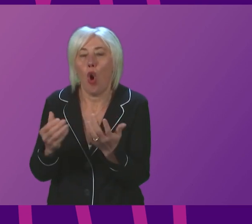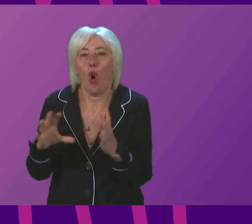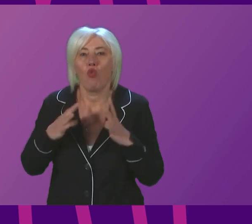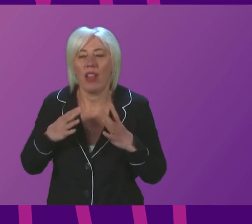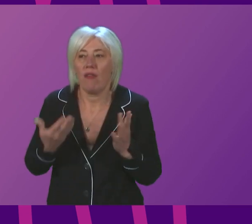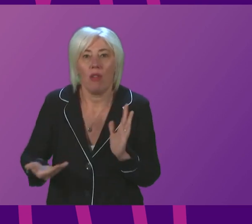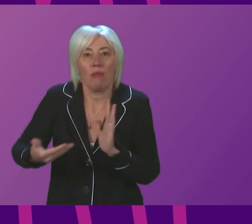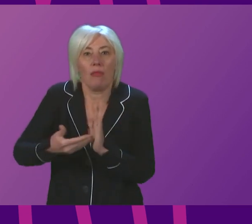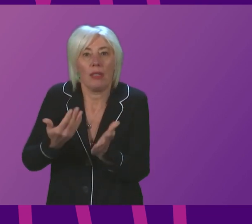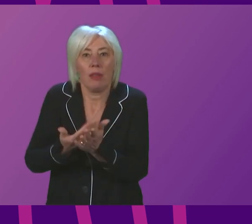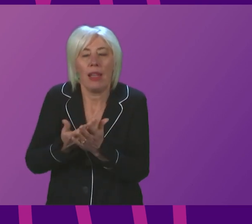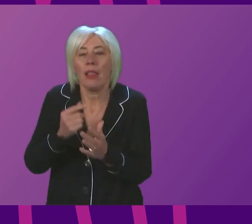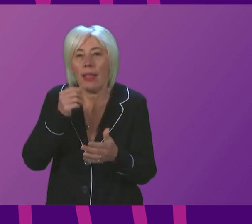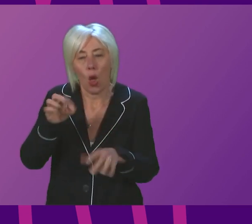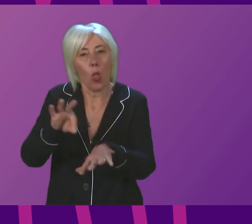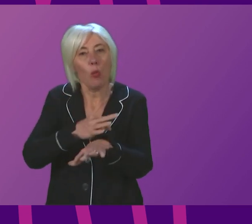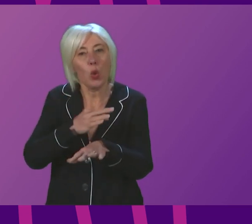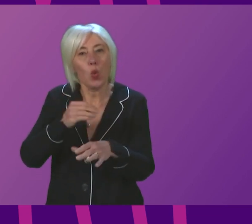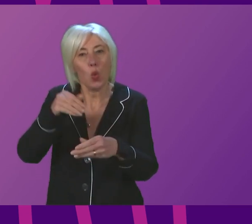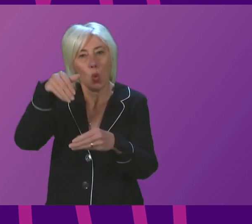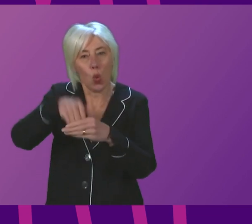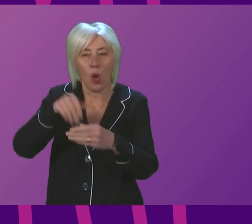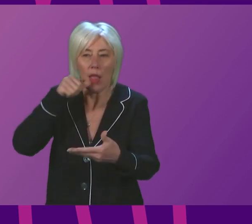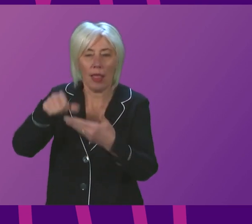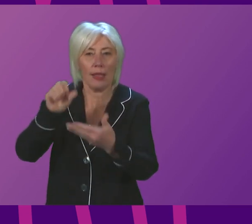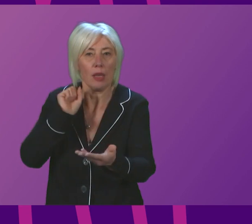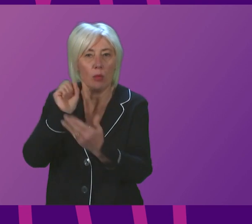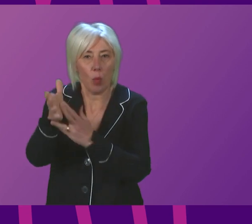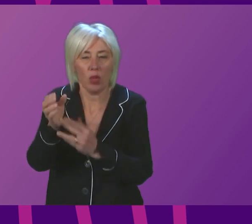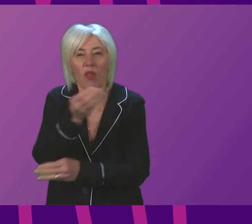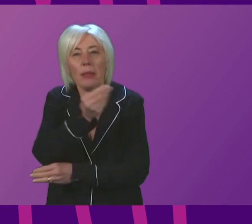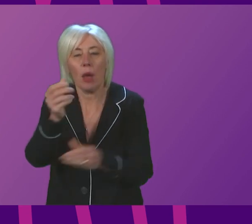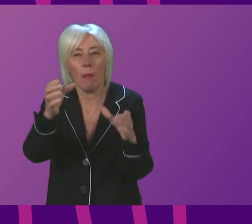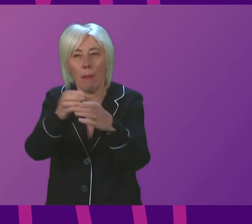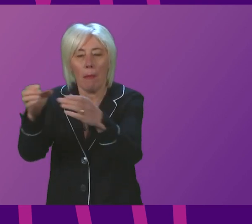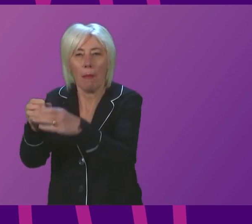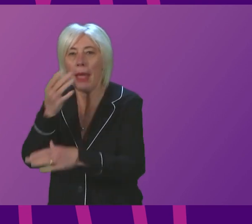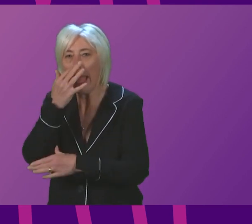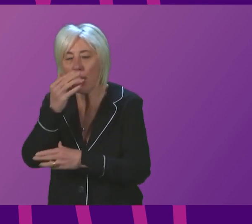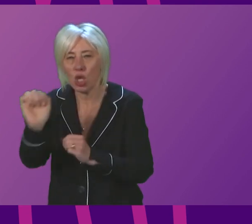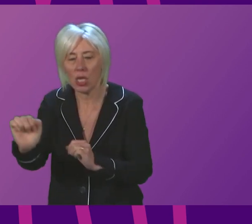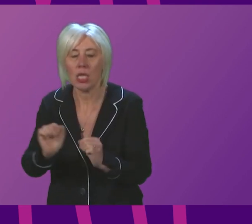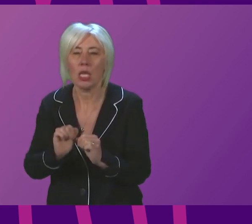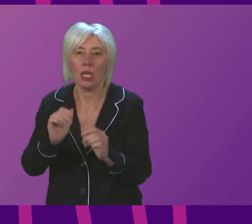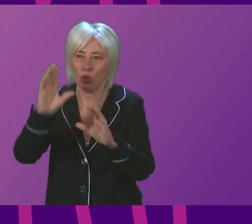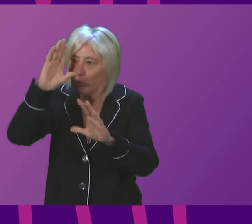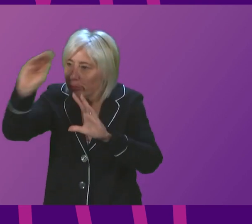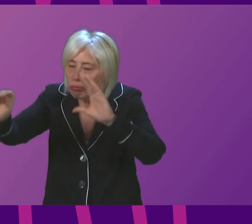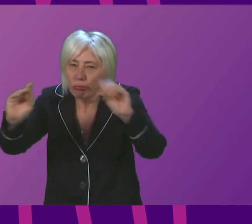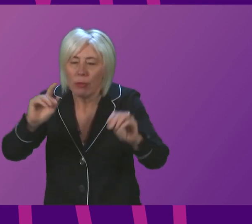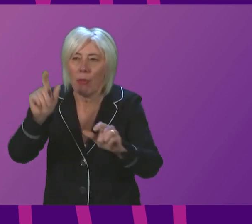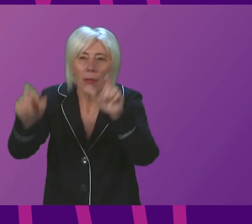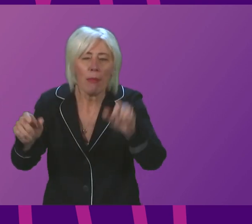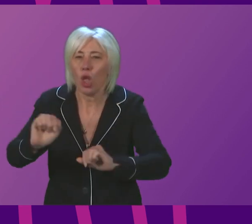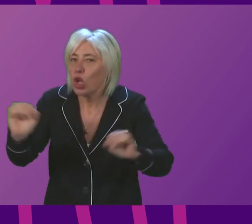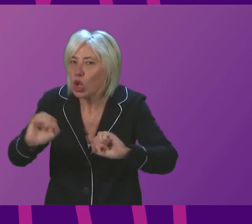to get to people, the blue envelope letters that I spoke about, to particular age cohorts, to get to people who have not yet been